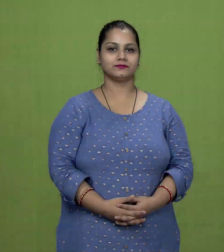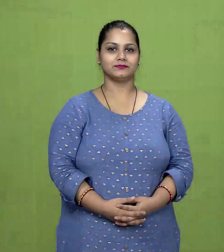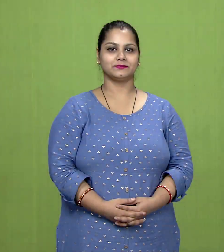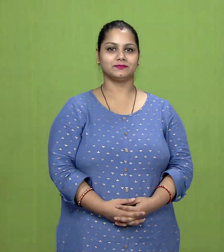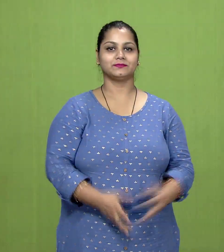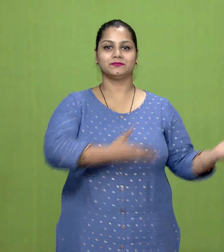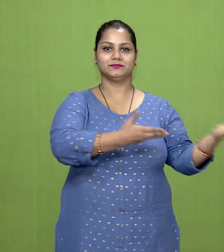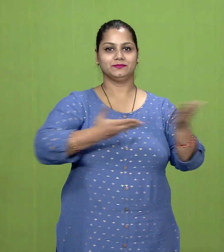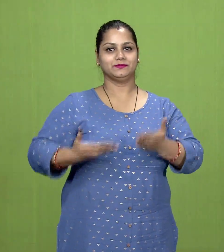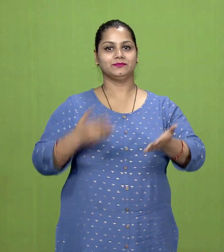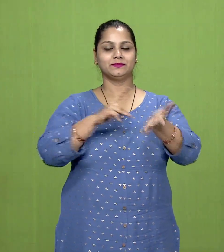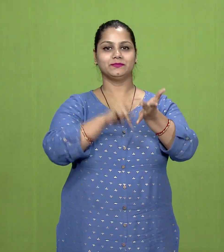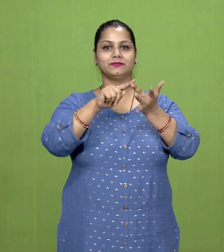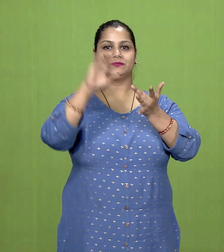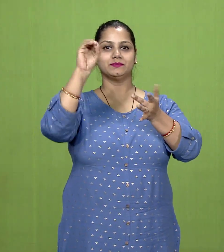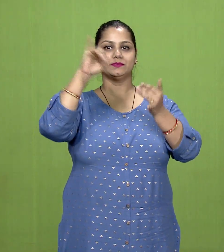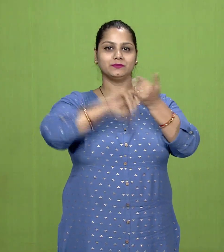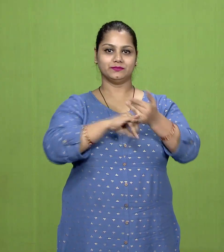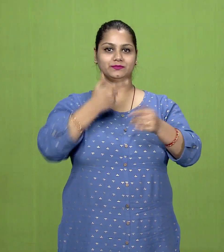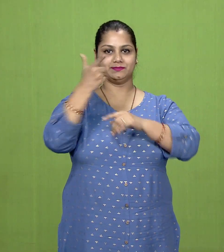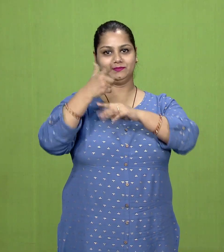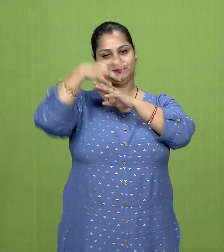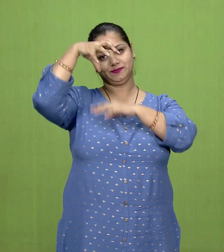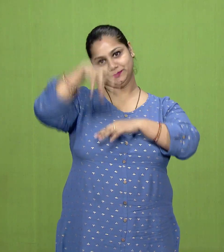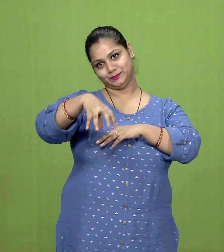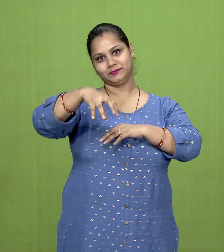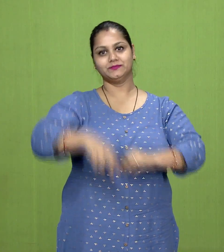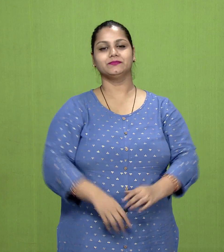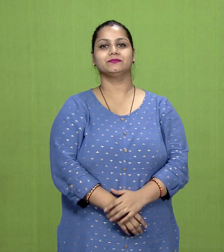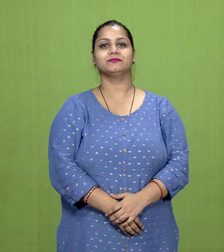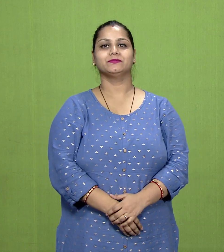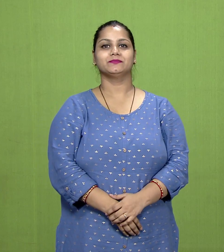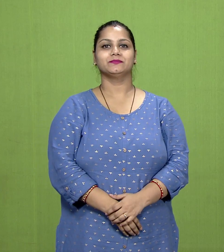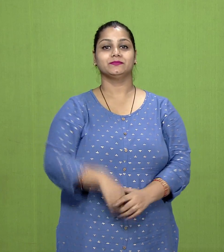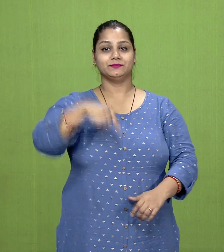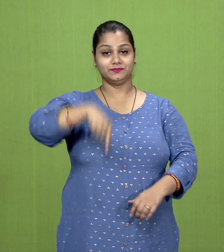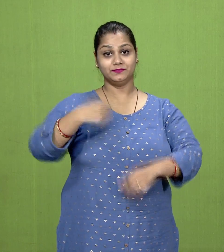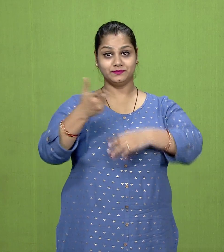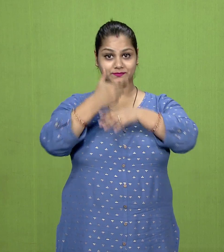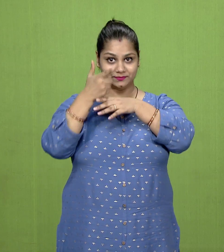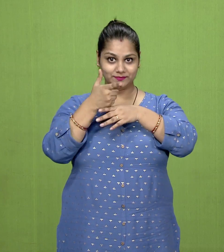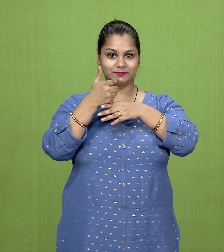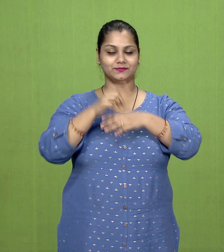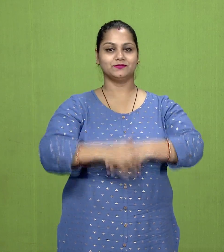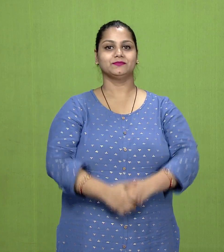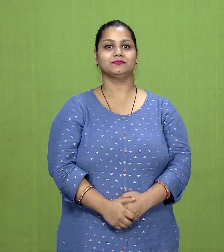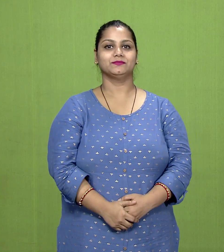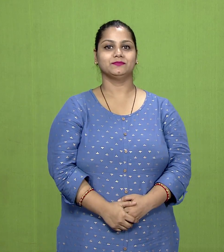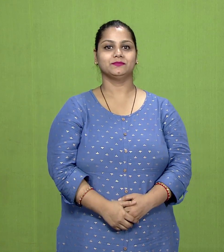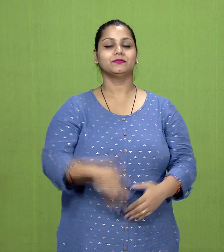welcome to the N.I.O.S. studio in this video we are going to